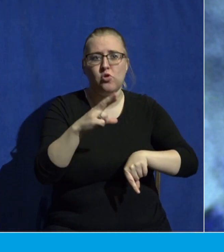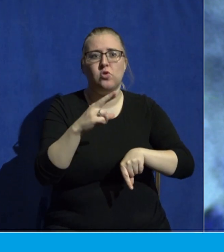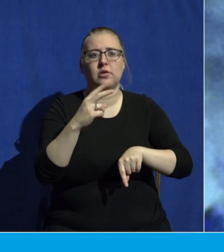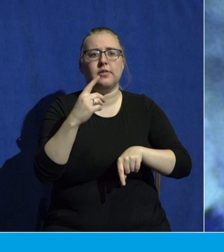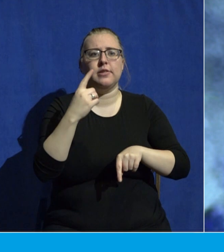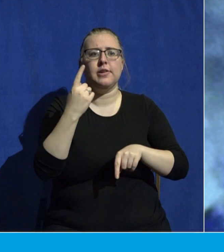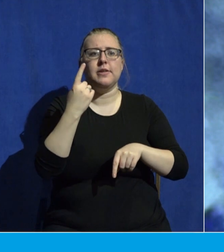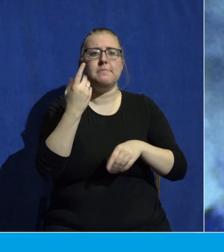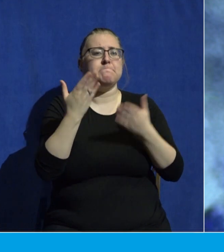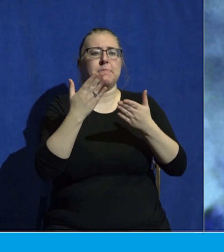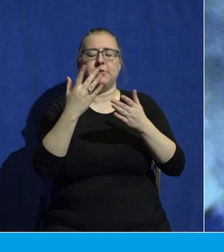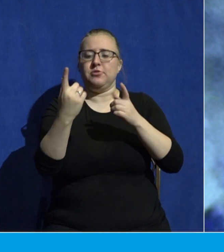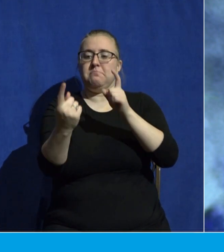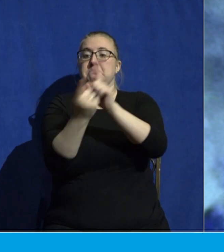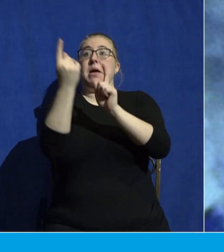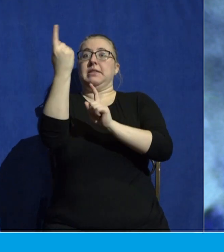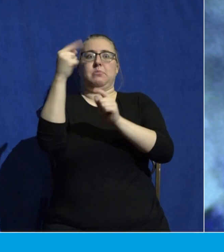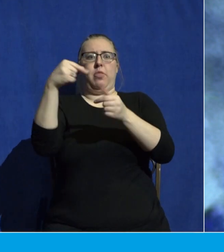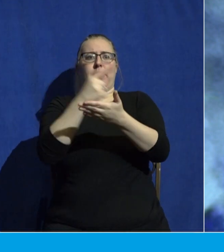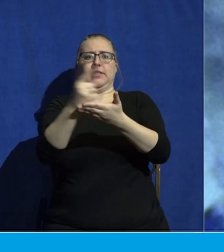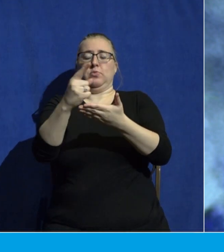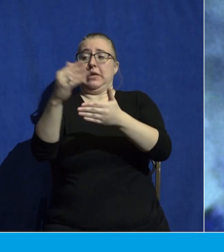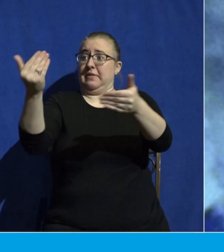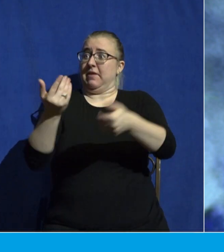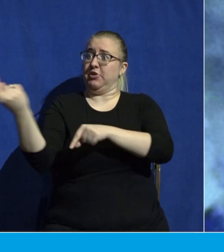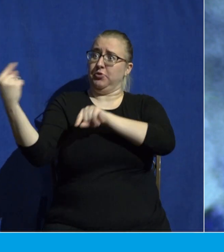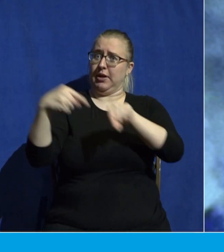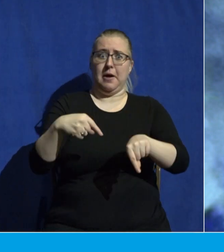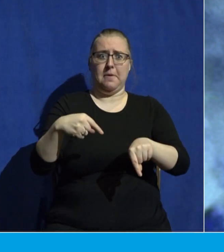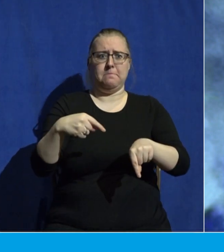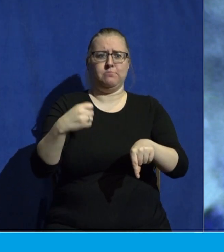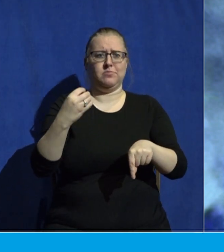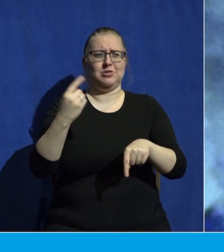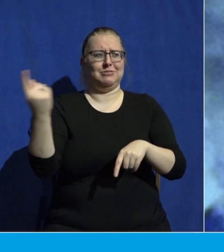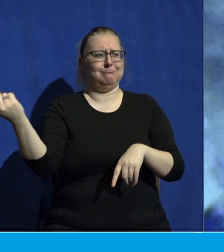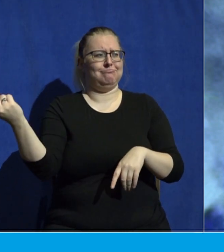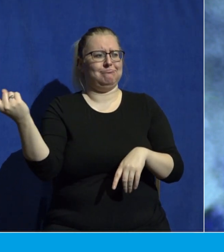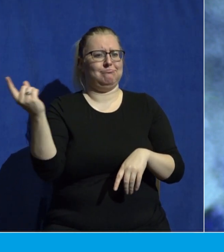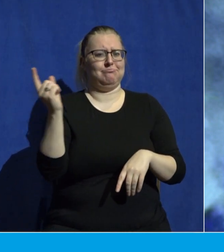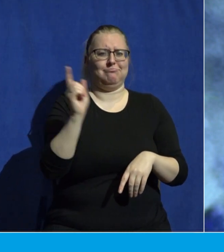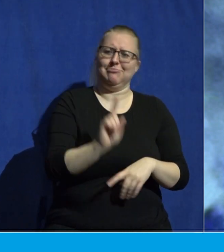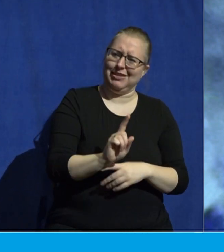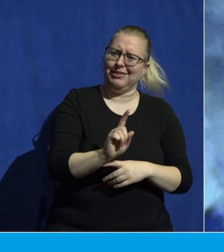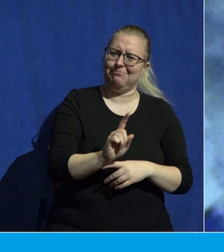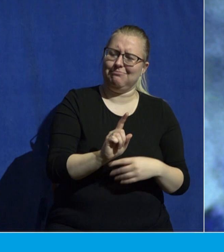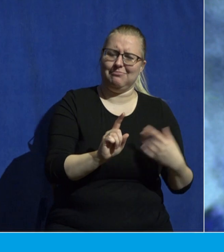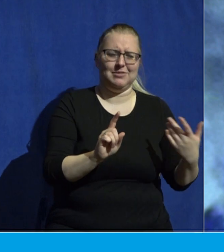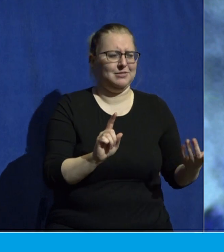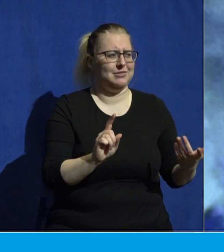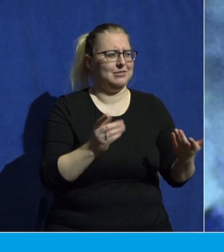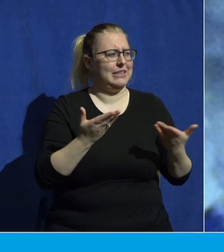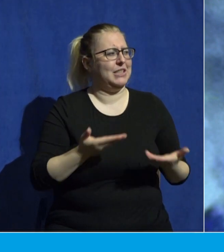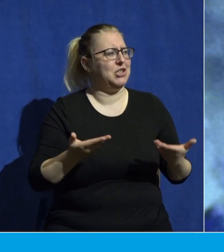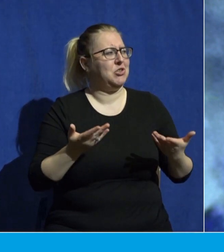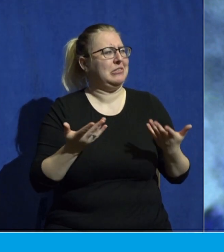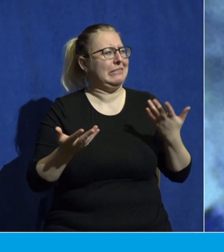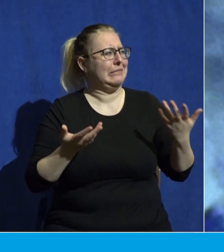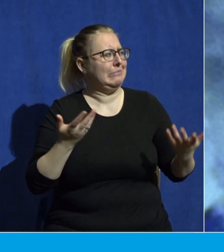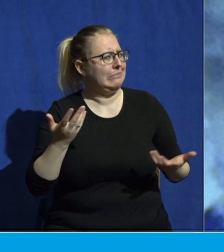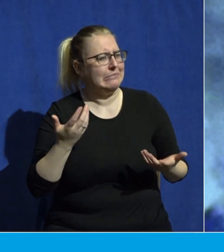this week who invited you to attend a Sunday worship service at McLean Bible Church. And here you are. You're trying your best to